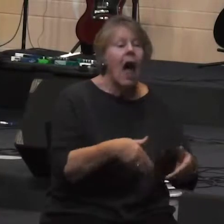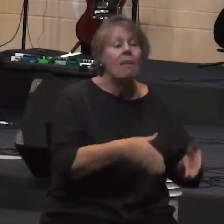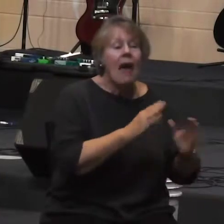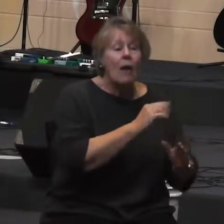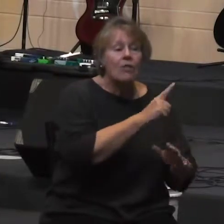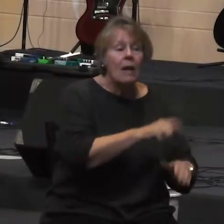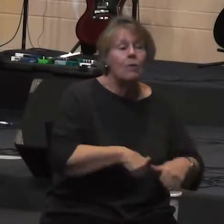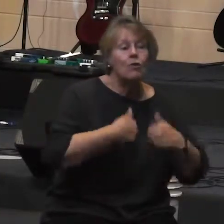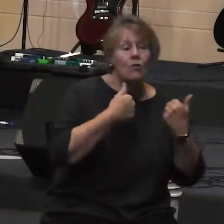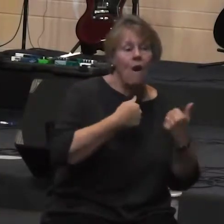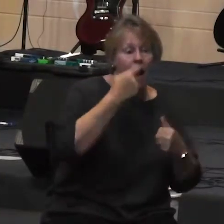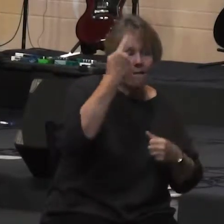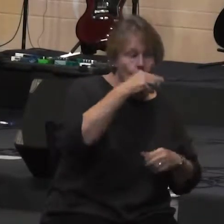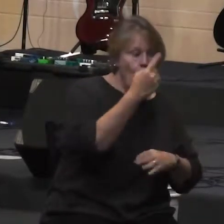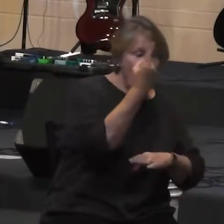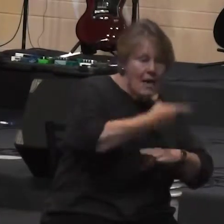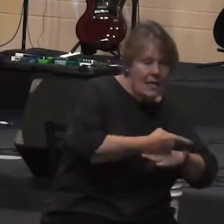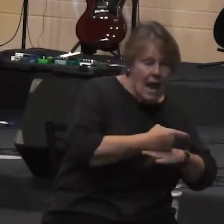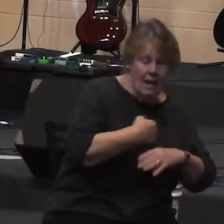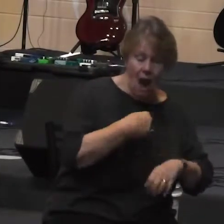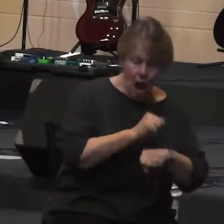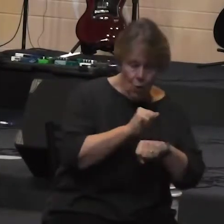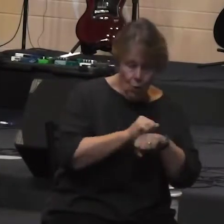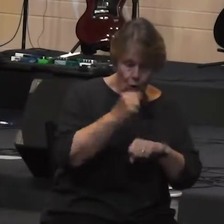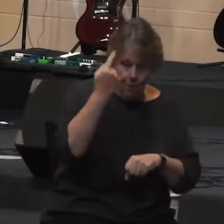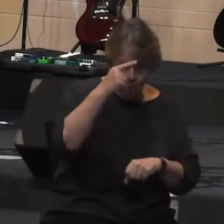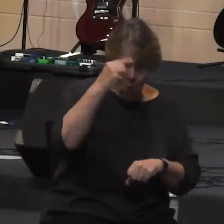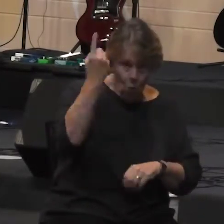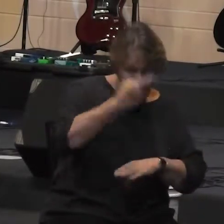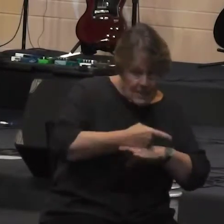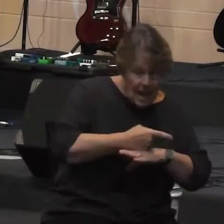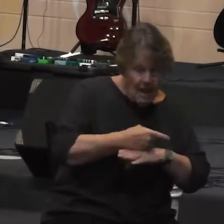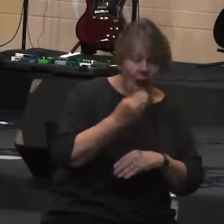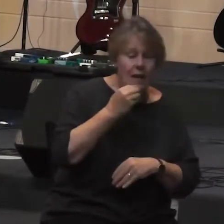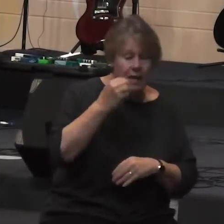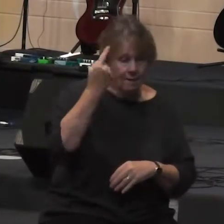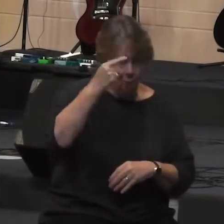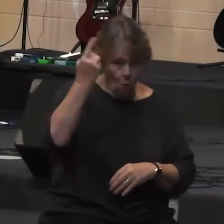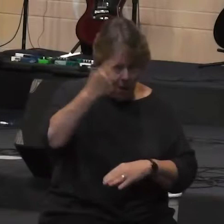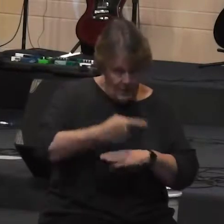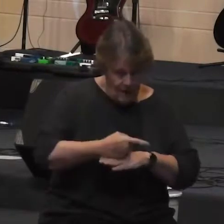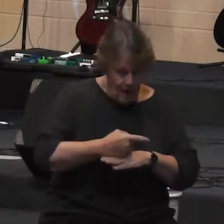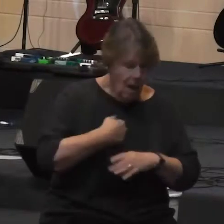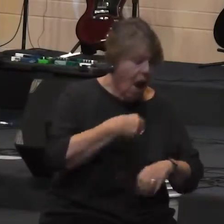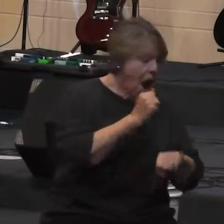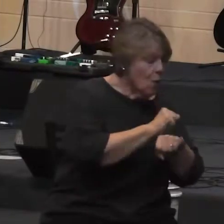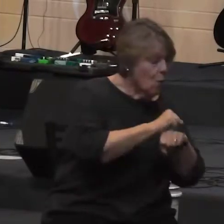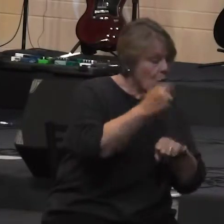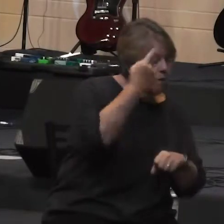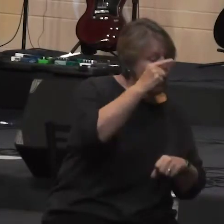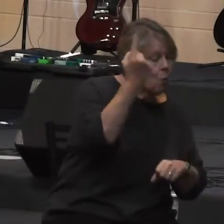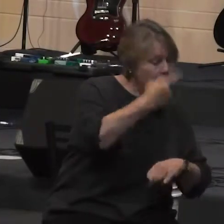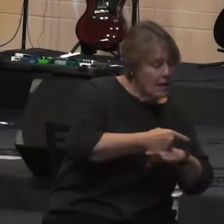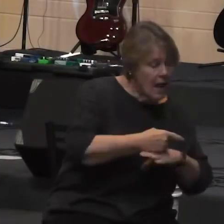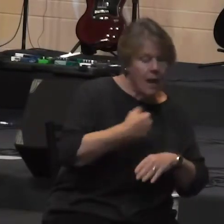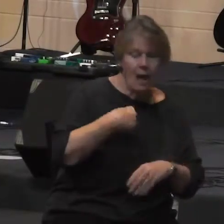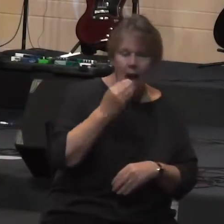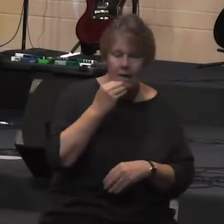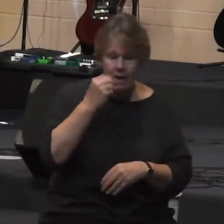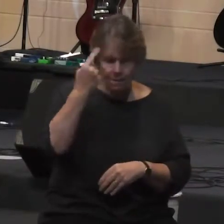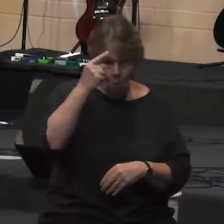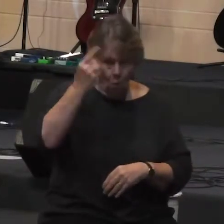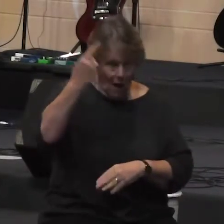I work one day I eat one day I work one day I eat one day